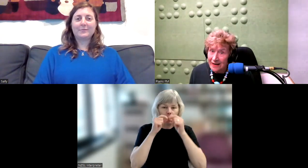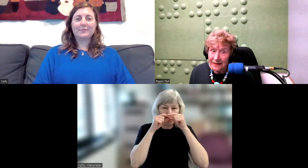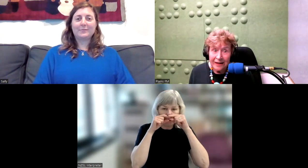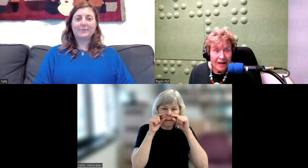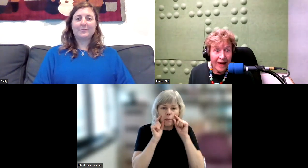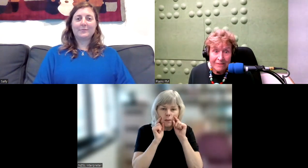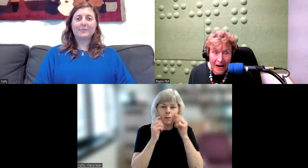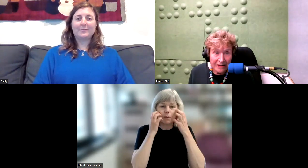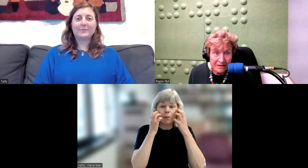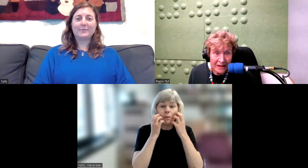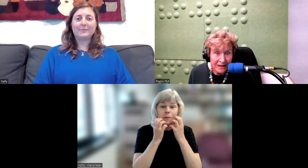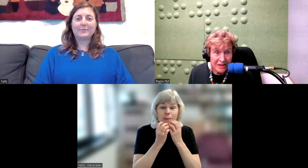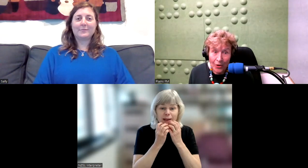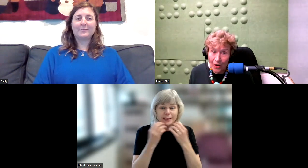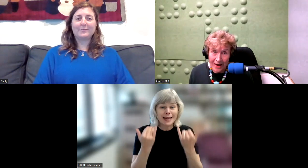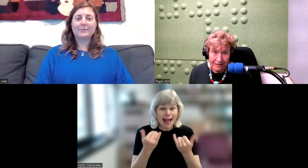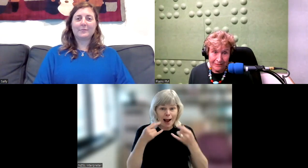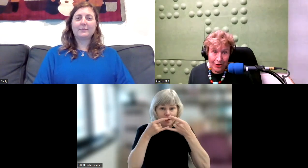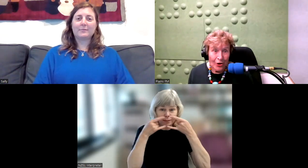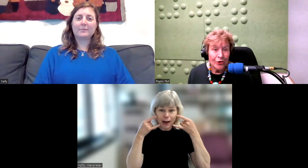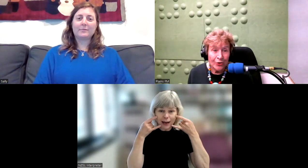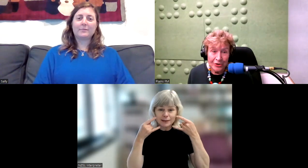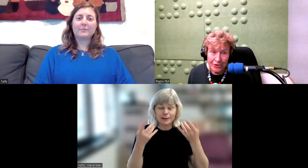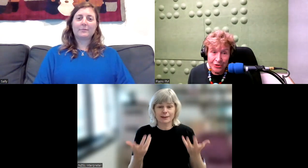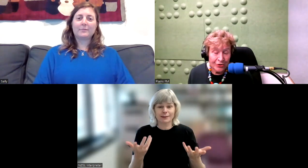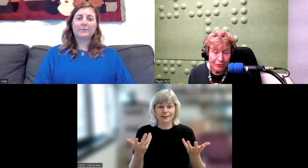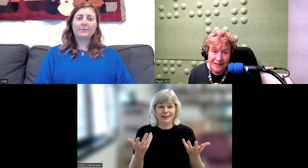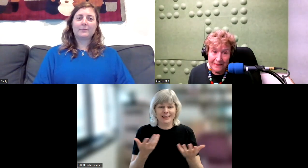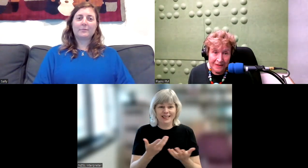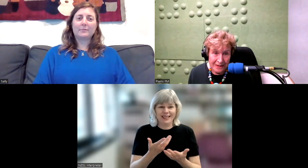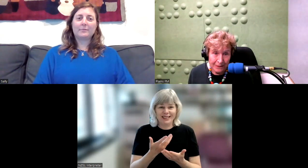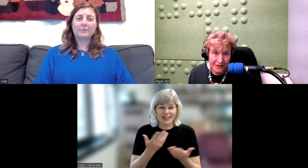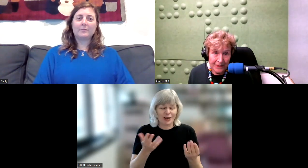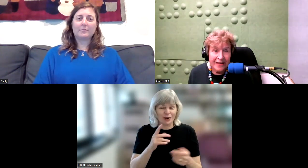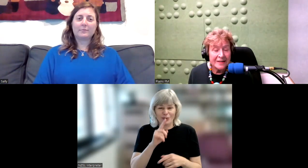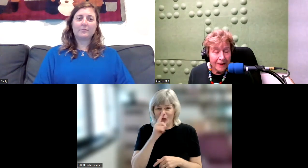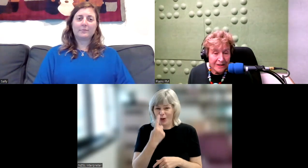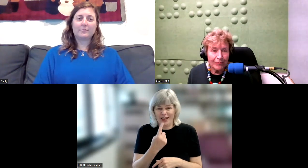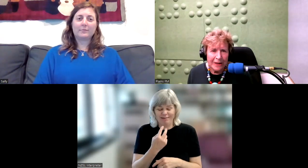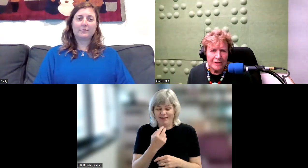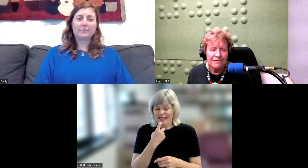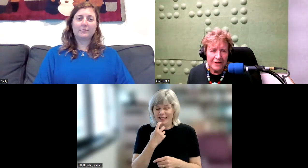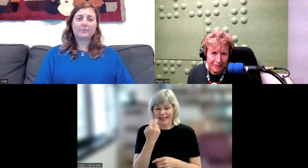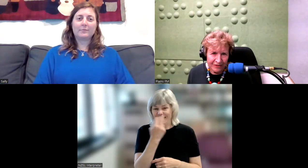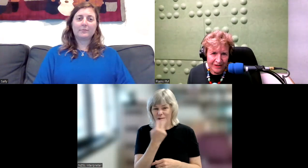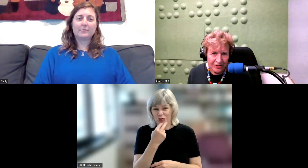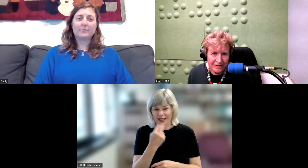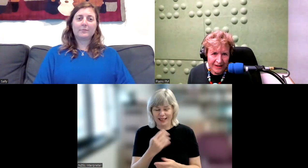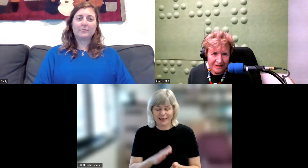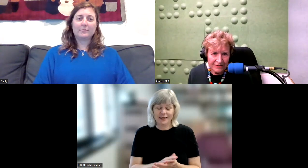lately they have masks. And there's no way you can read someone's lips. Some deaf people are very proficient at it and